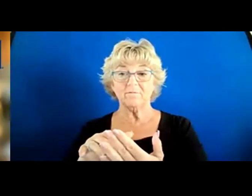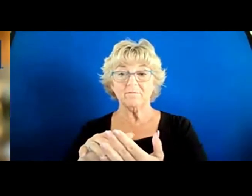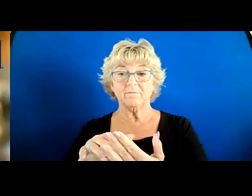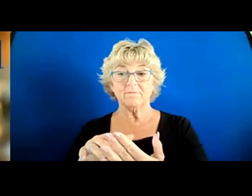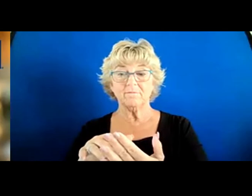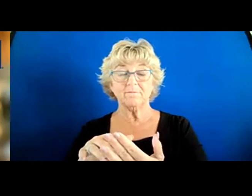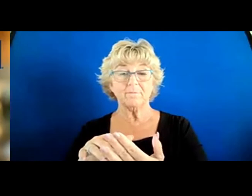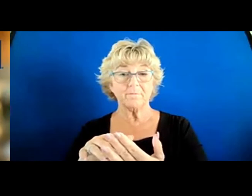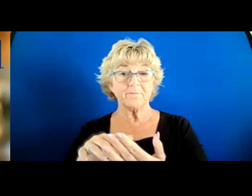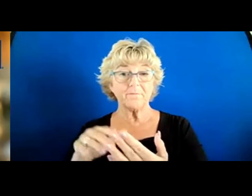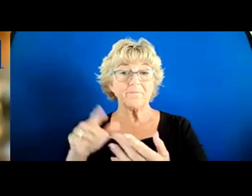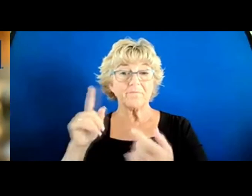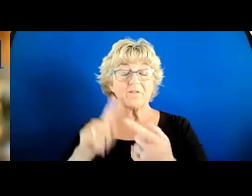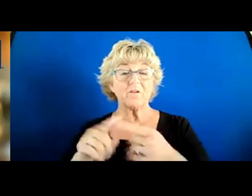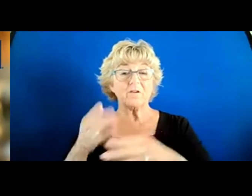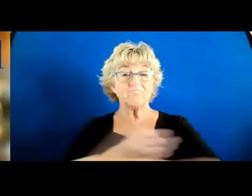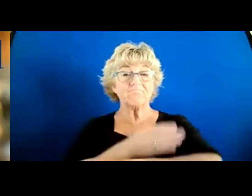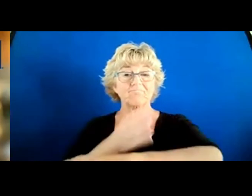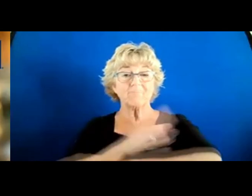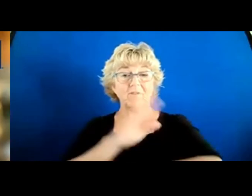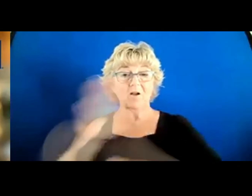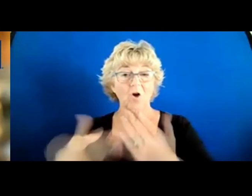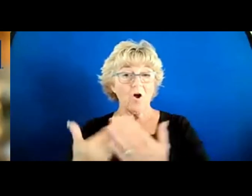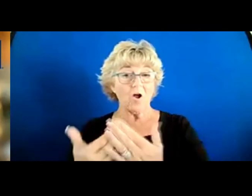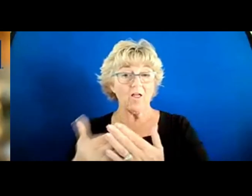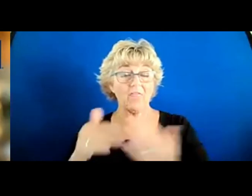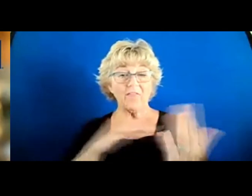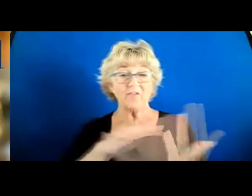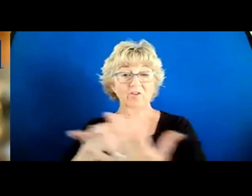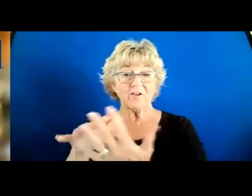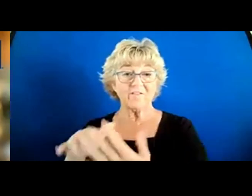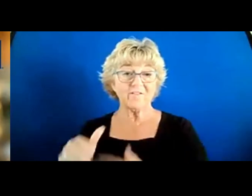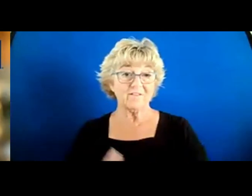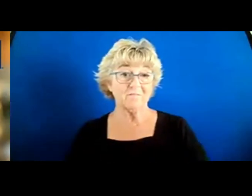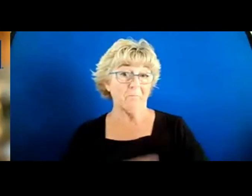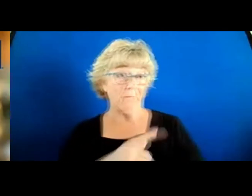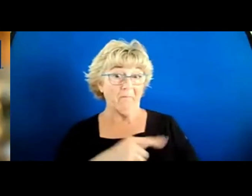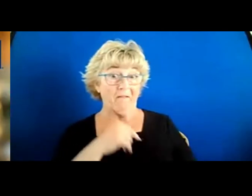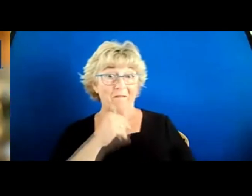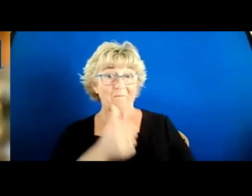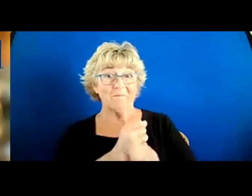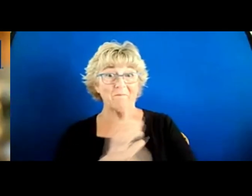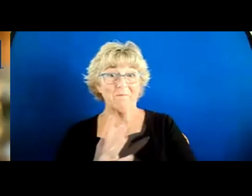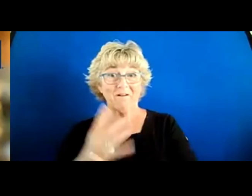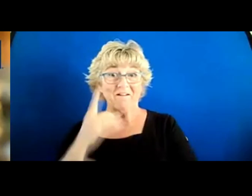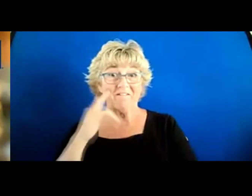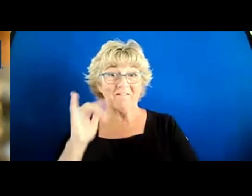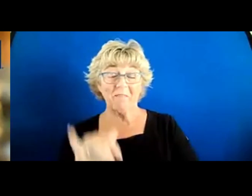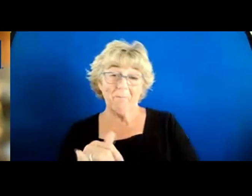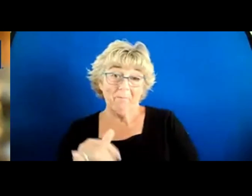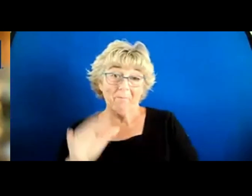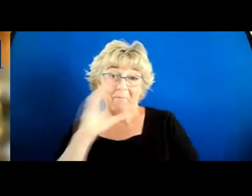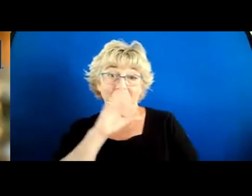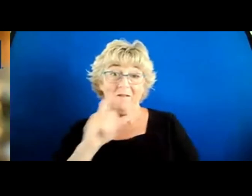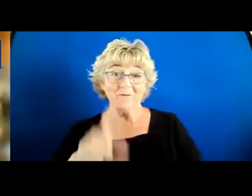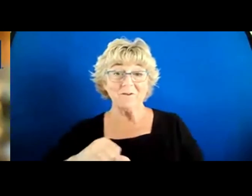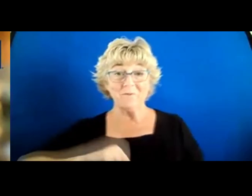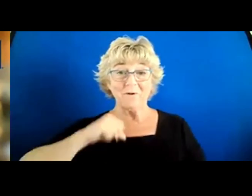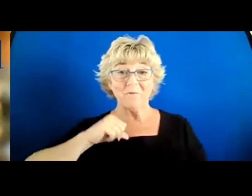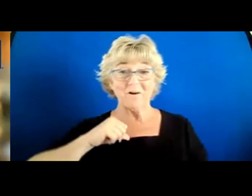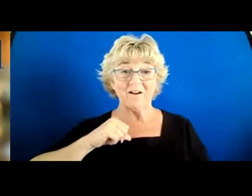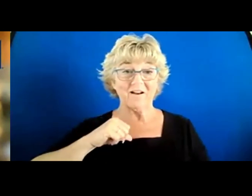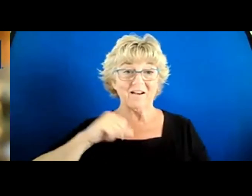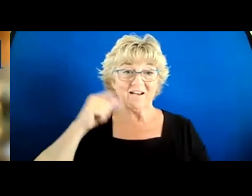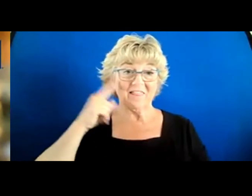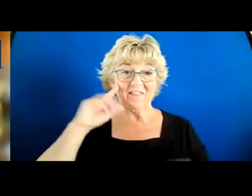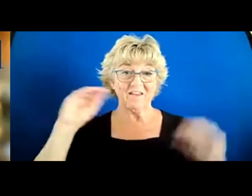series. Yeah. I think, yeah, I wasn't prepared for that question, but there's, I guess we should be proud of it. And I don't, I